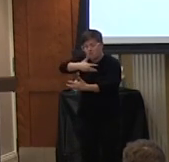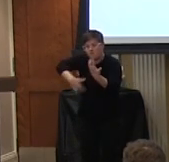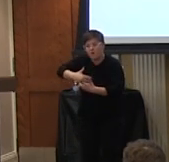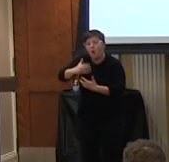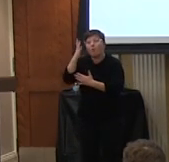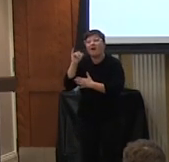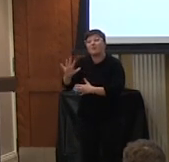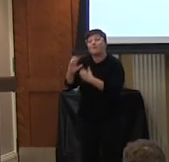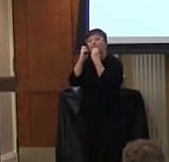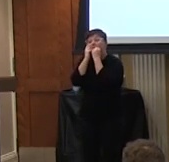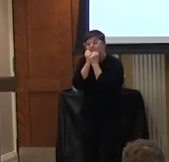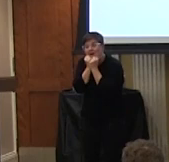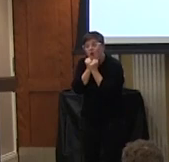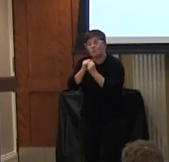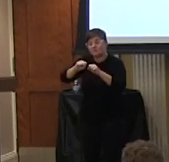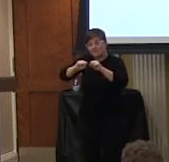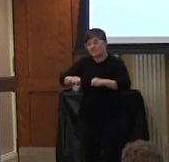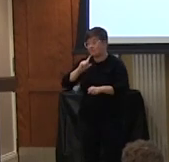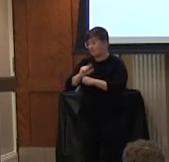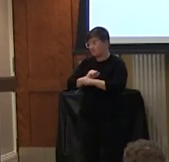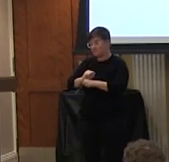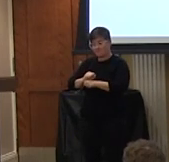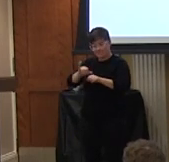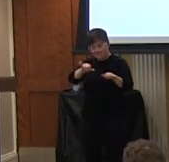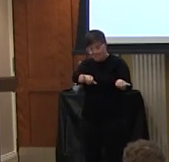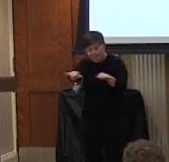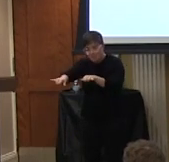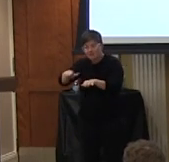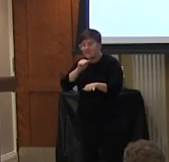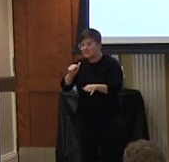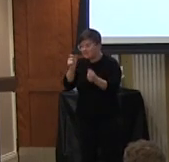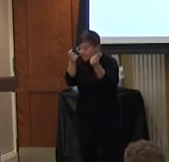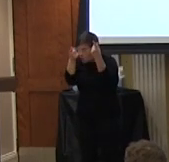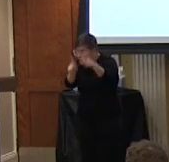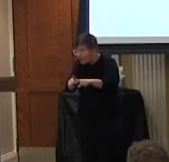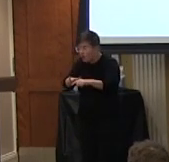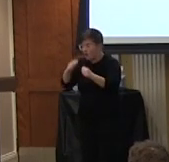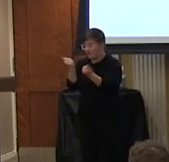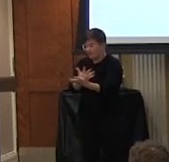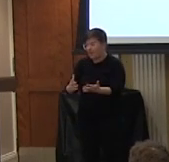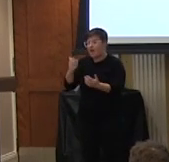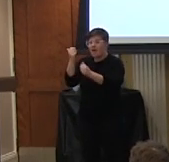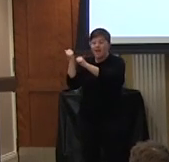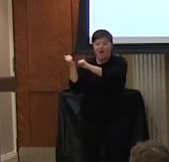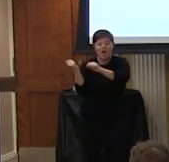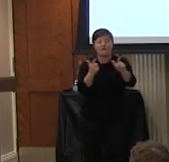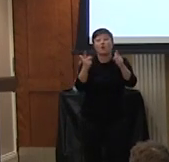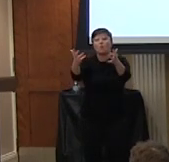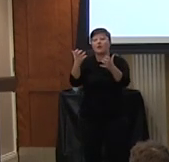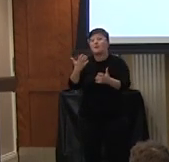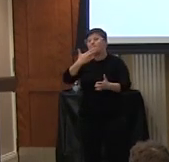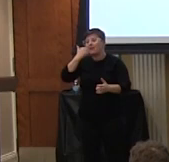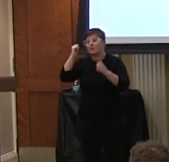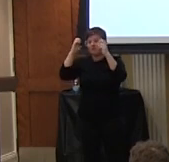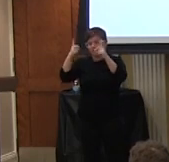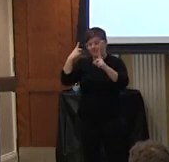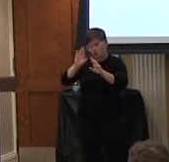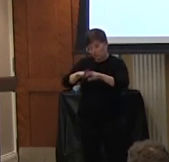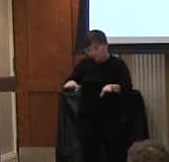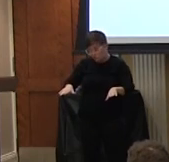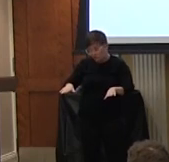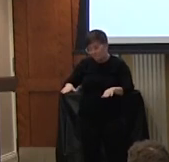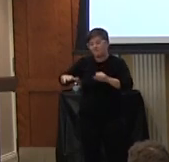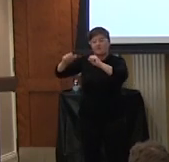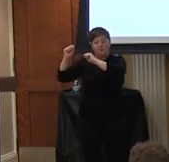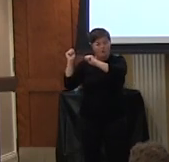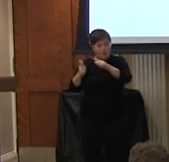systems were indeed the same even though they did not see eye to eye on everything everyone wanted better education for their children they wanted